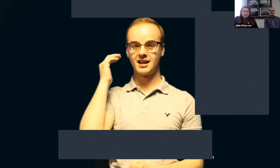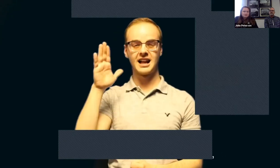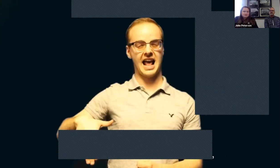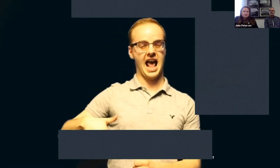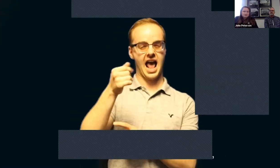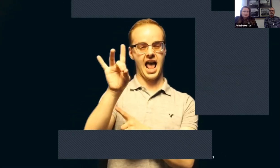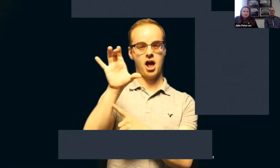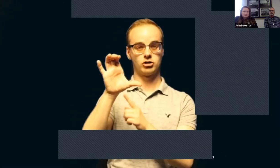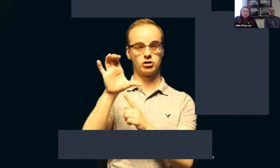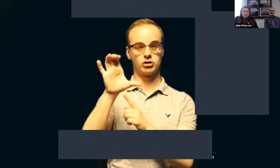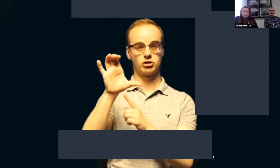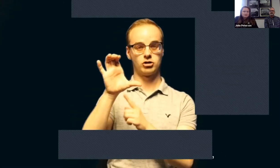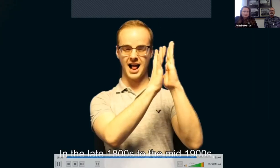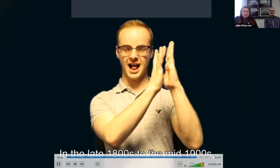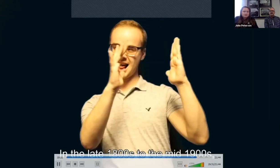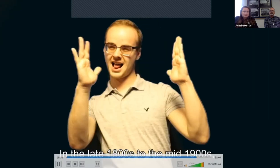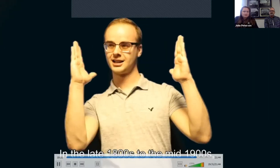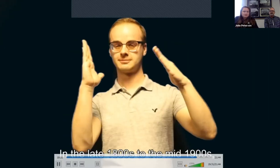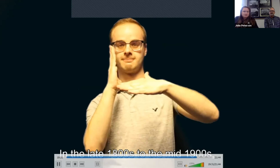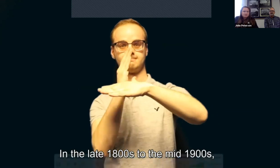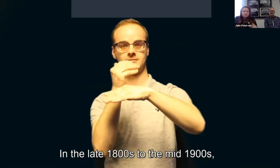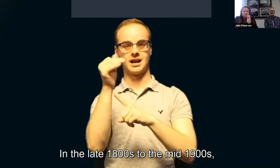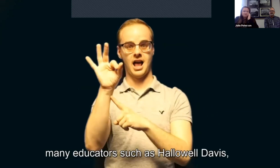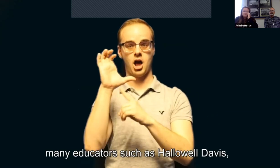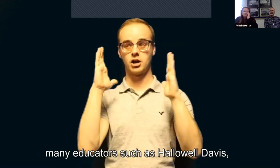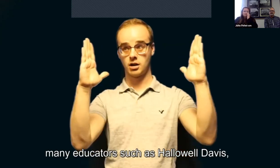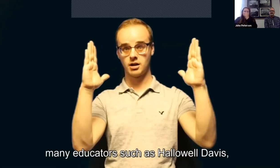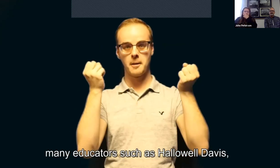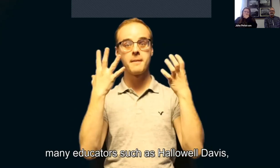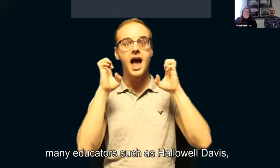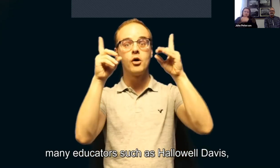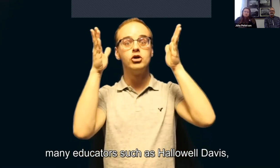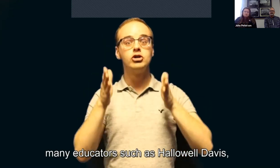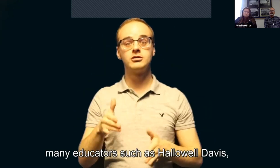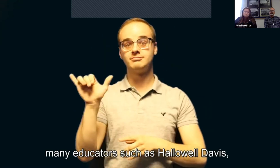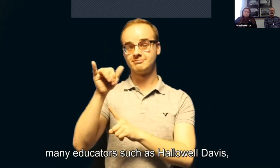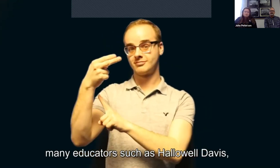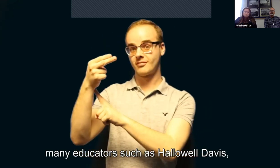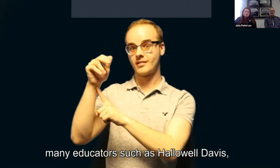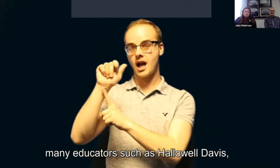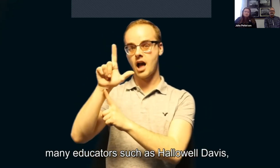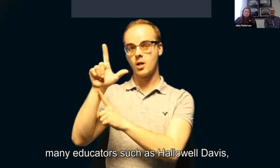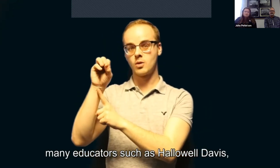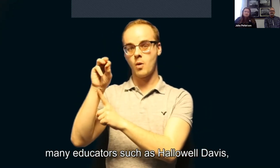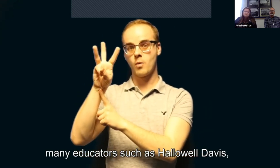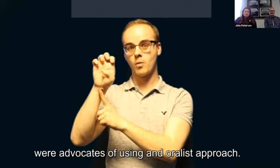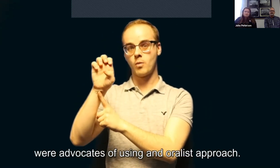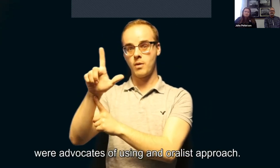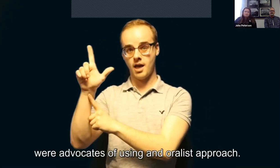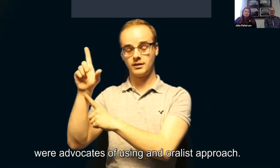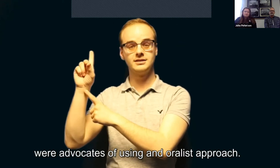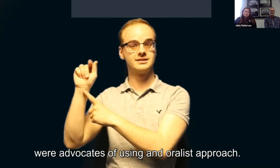In the late 1800s to the mid 1900s, many educators, such as Hallowell Davis,